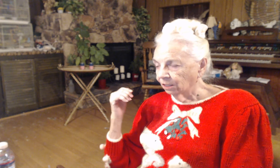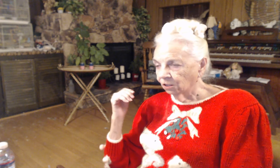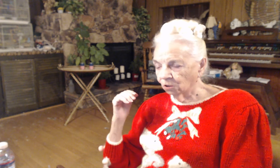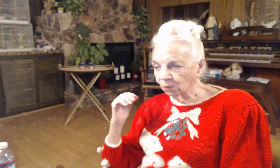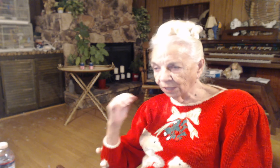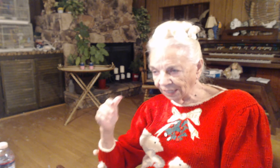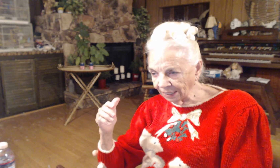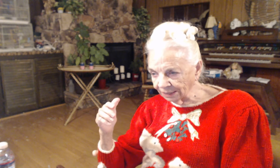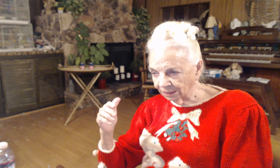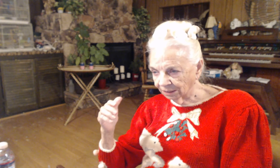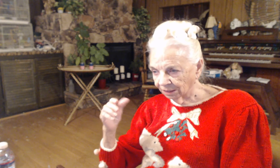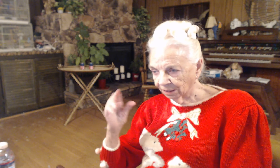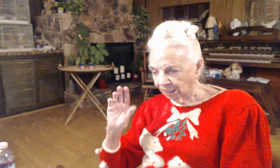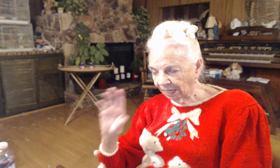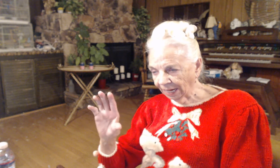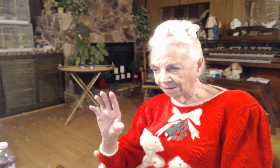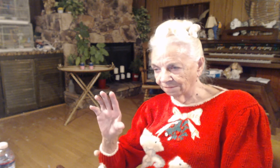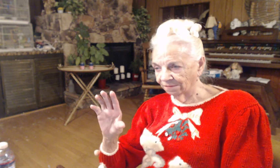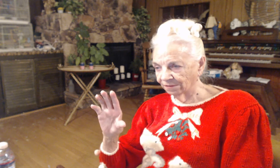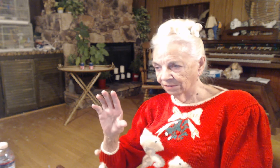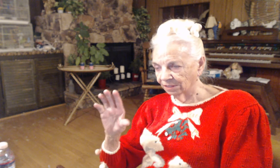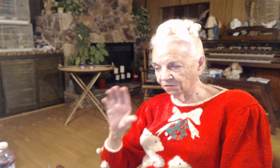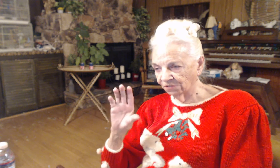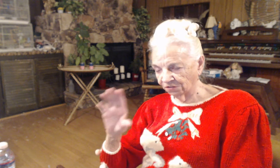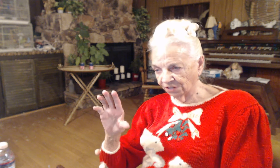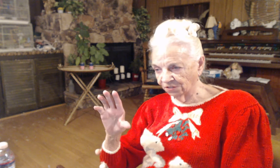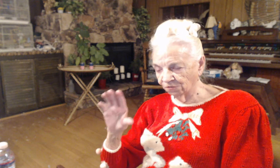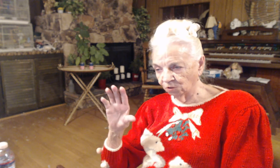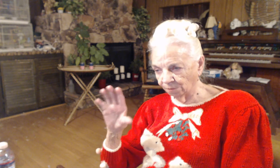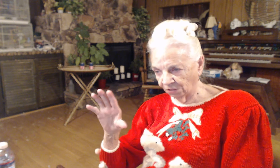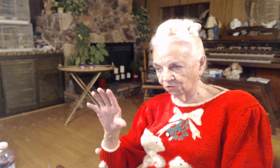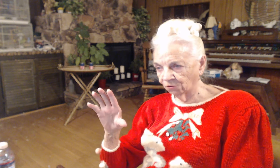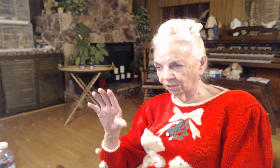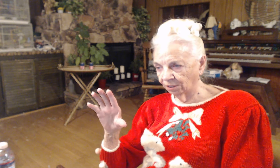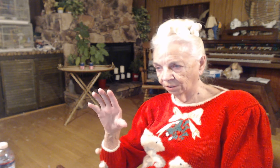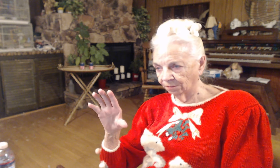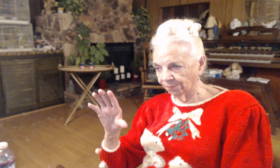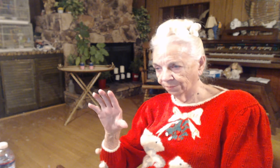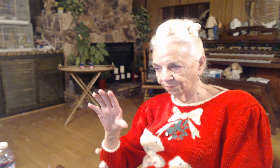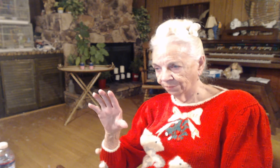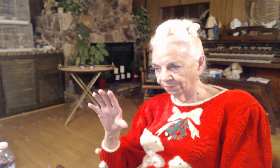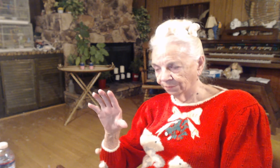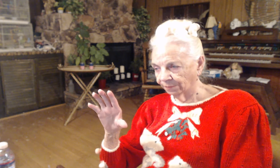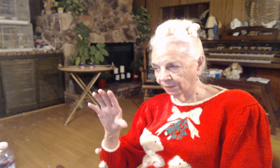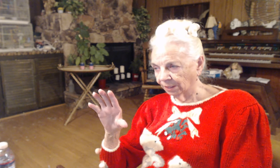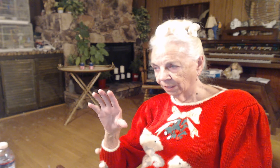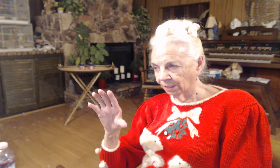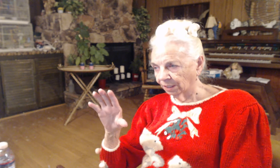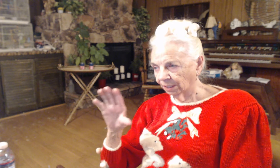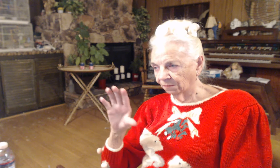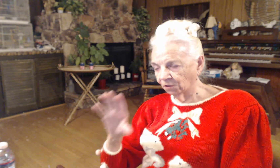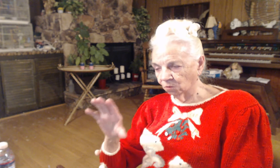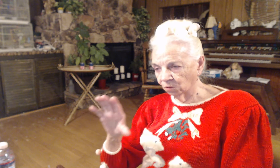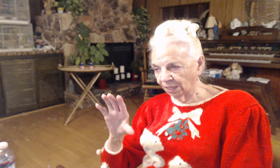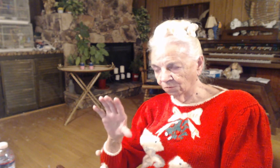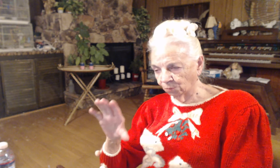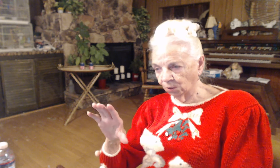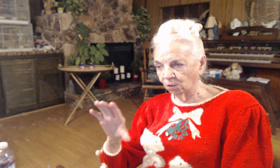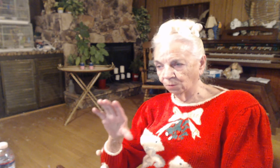You can't have a successful ministry and you don't have prayer behind